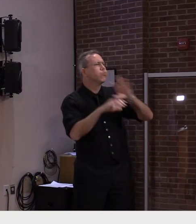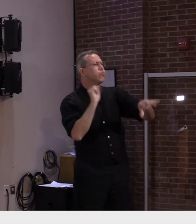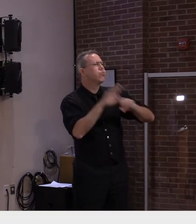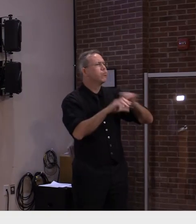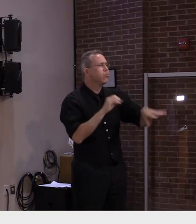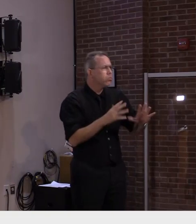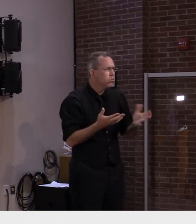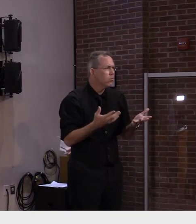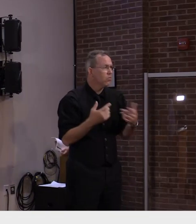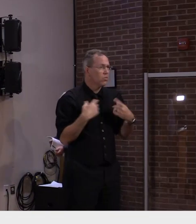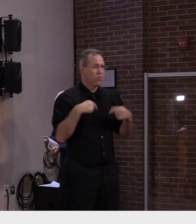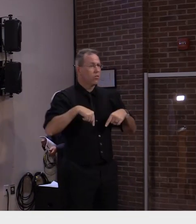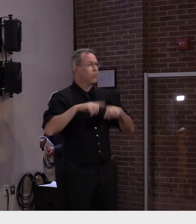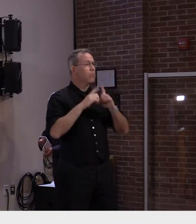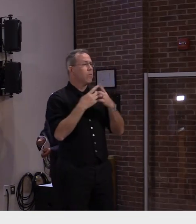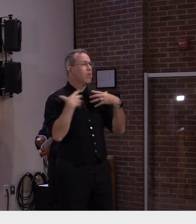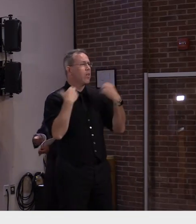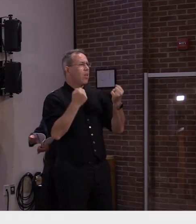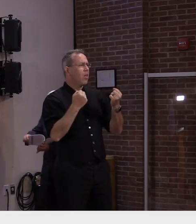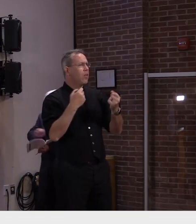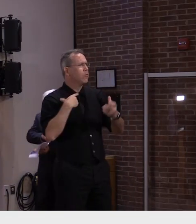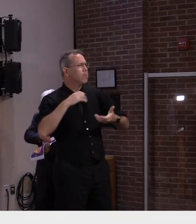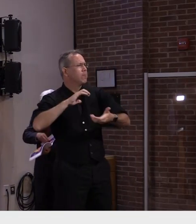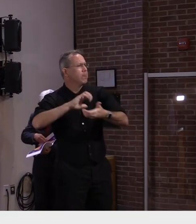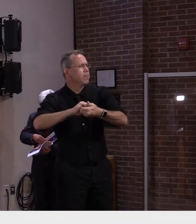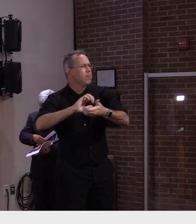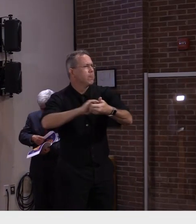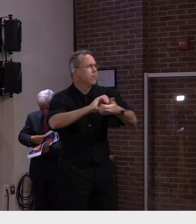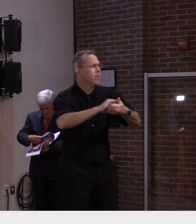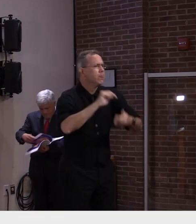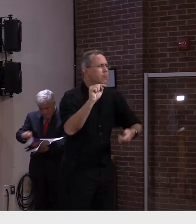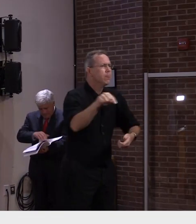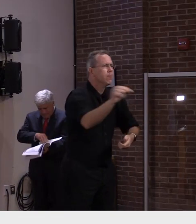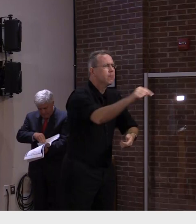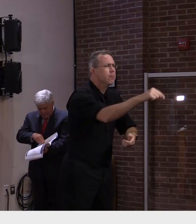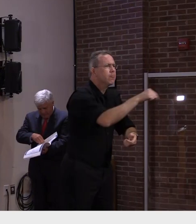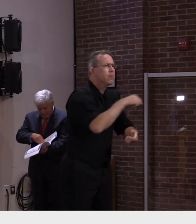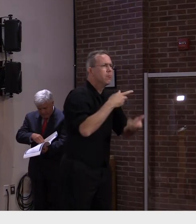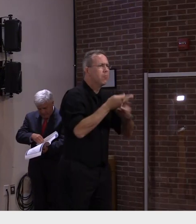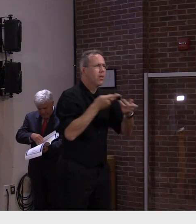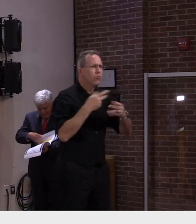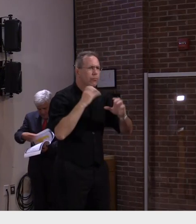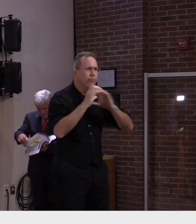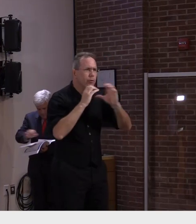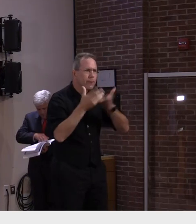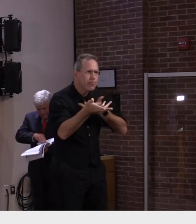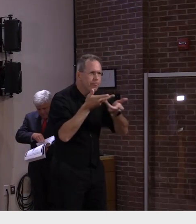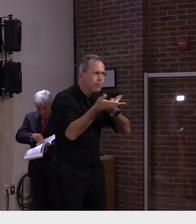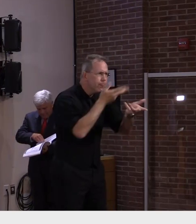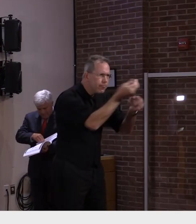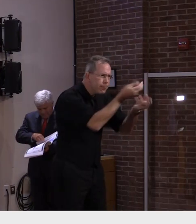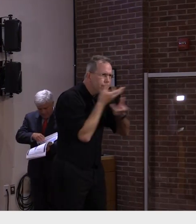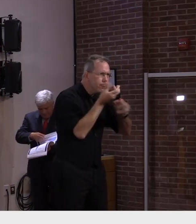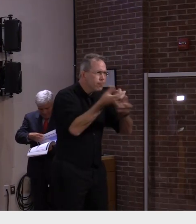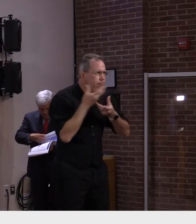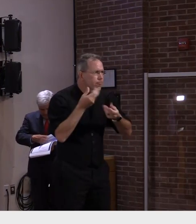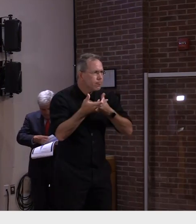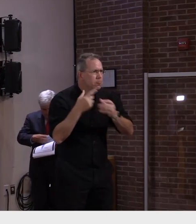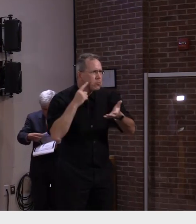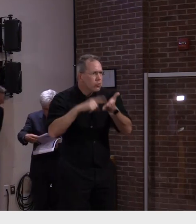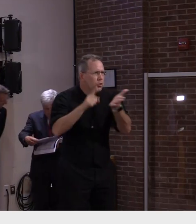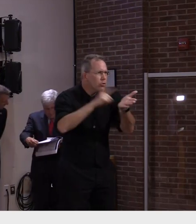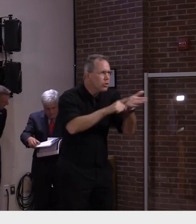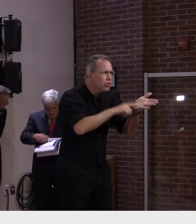of them healthcare providers across the state. We have no indication that they have run into problems with their